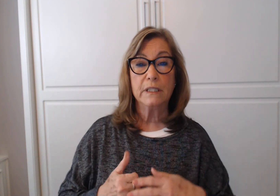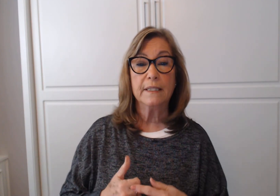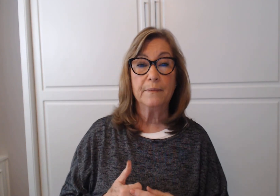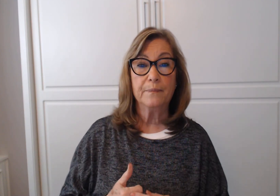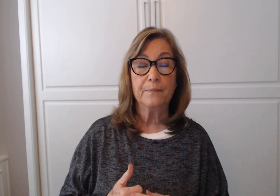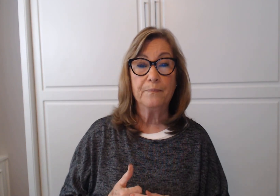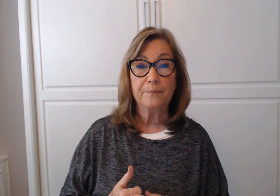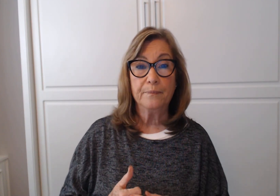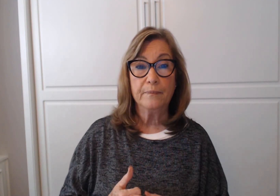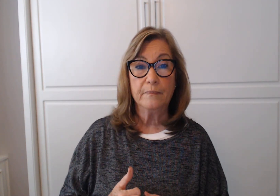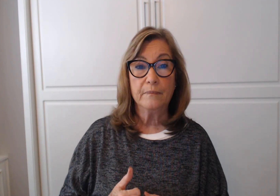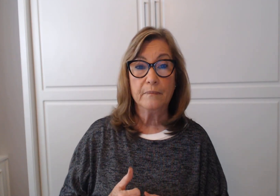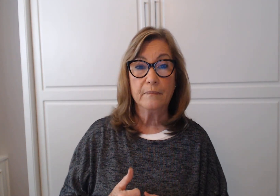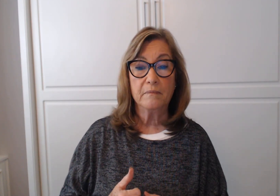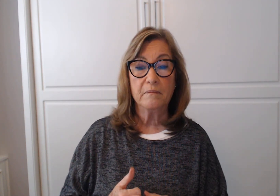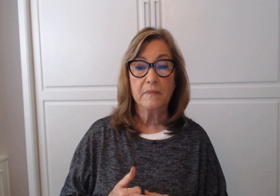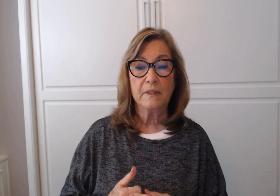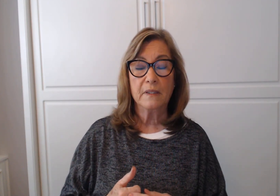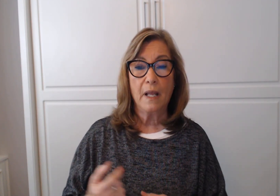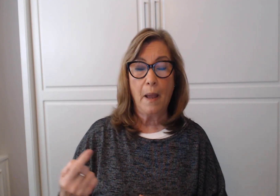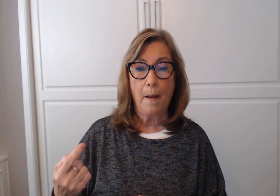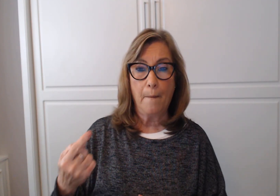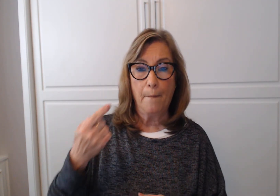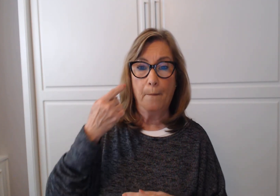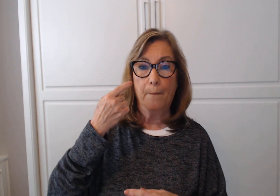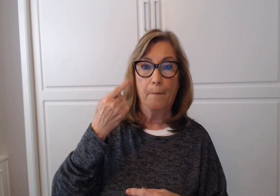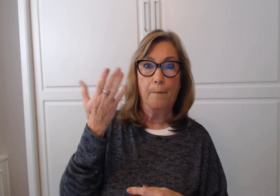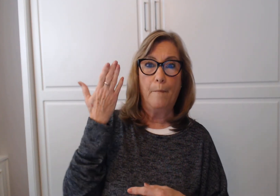Wrapped. My. Foot.